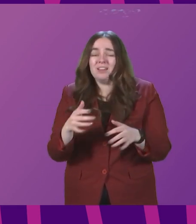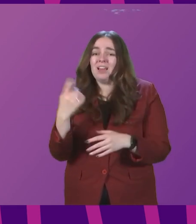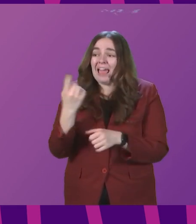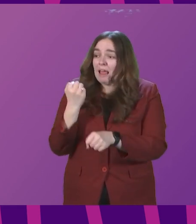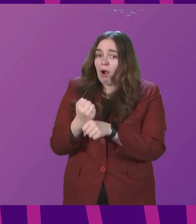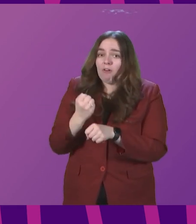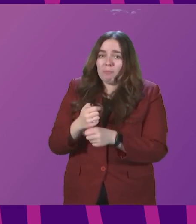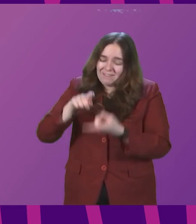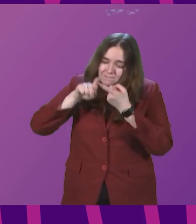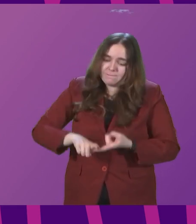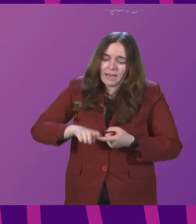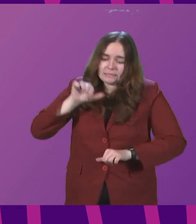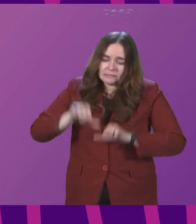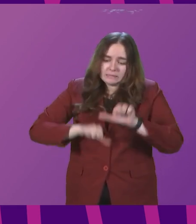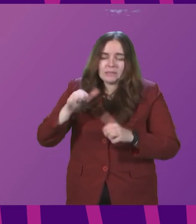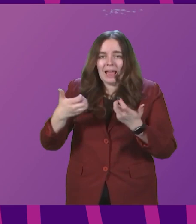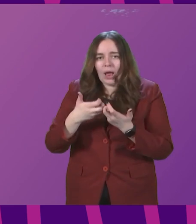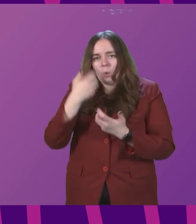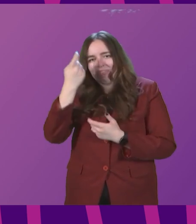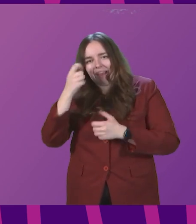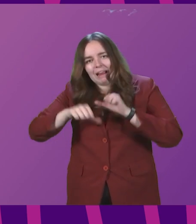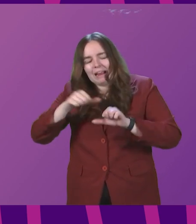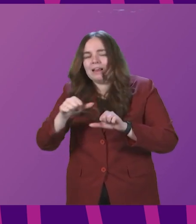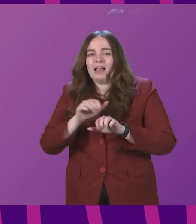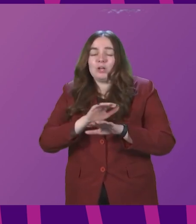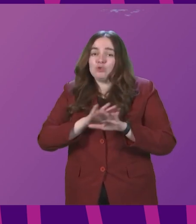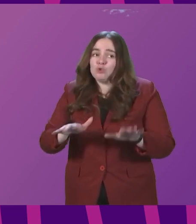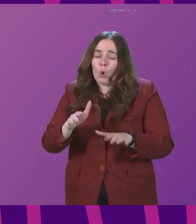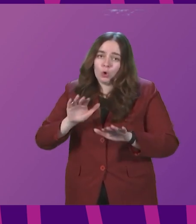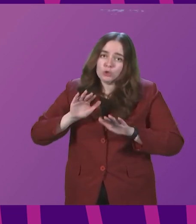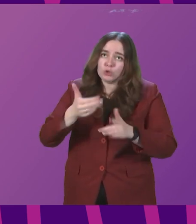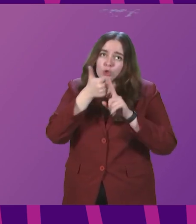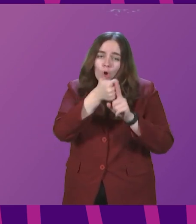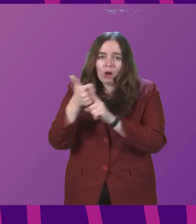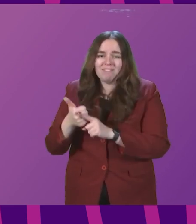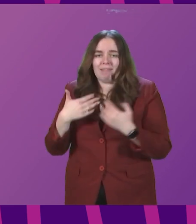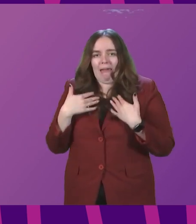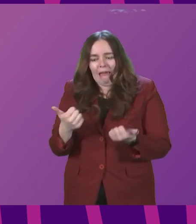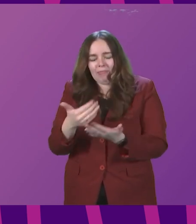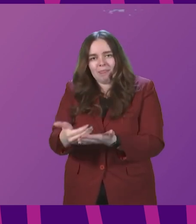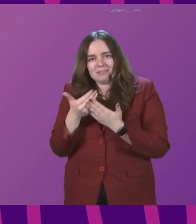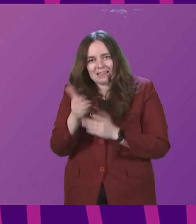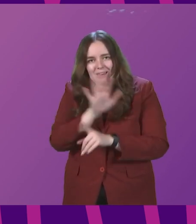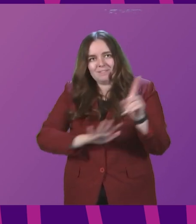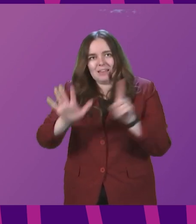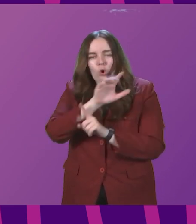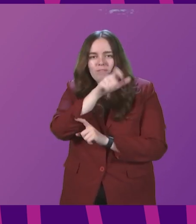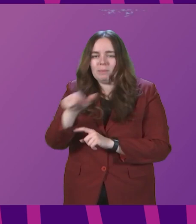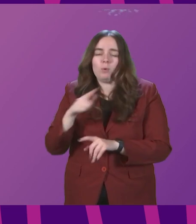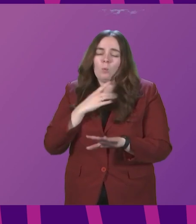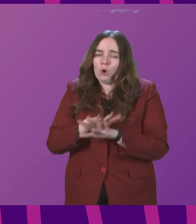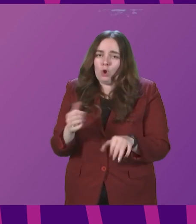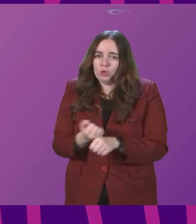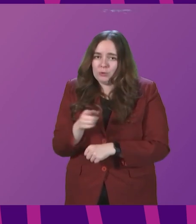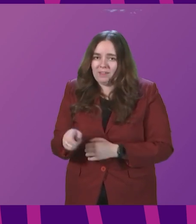triggers or fixed ways of thinking about things is not serving the health and the safety of the country well. And we will not do that.